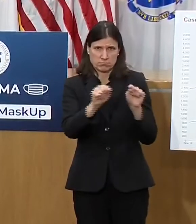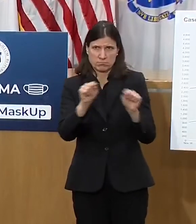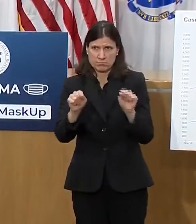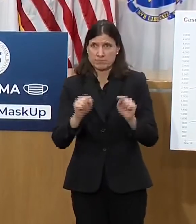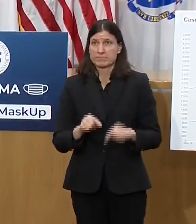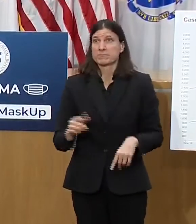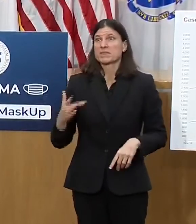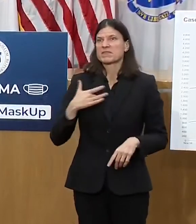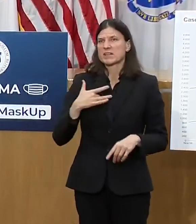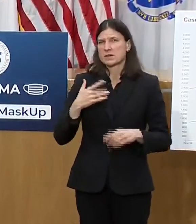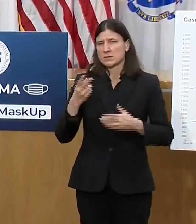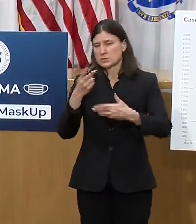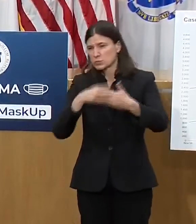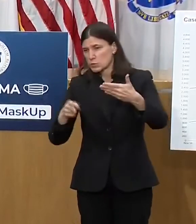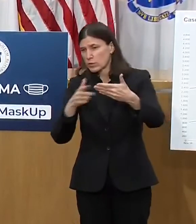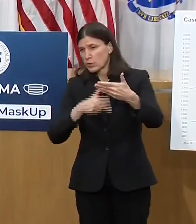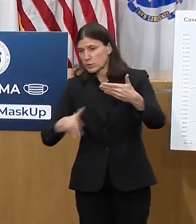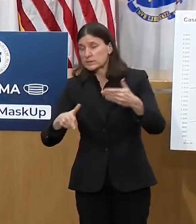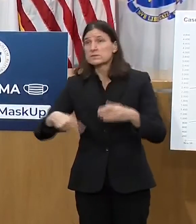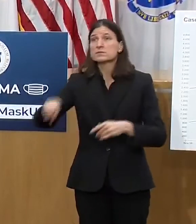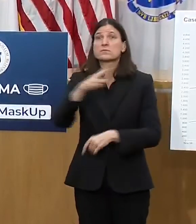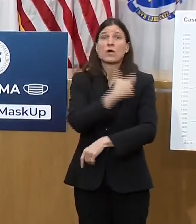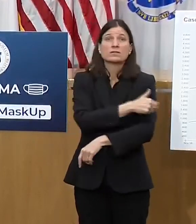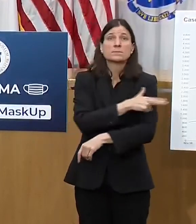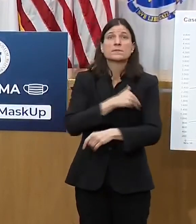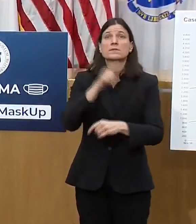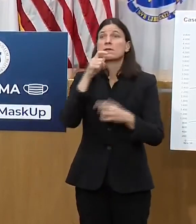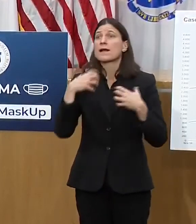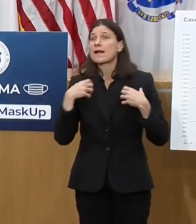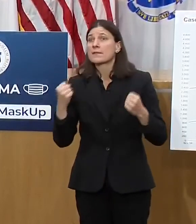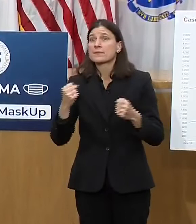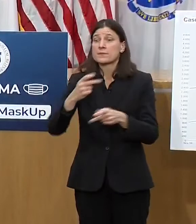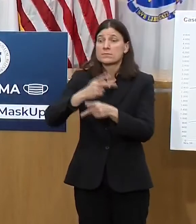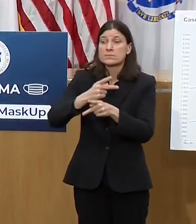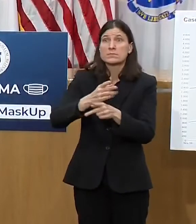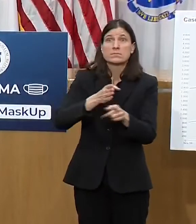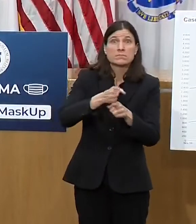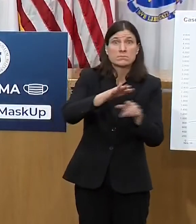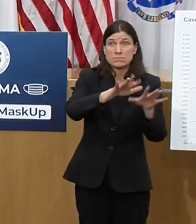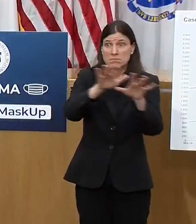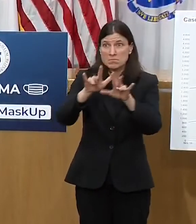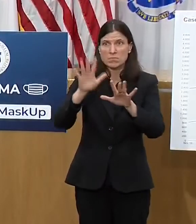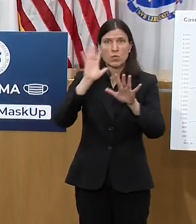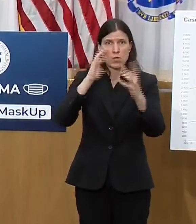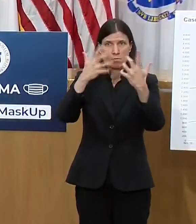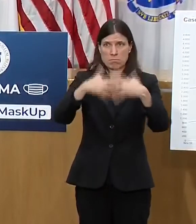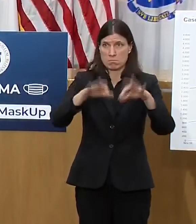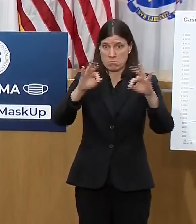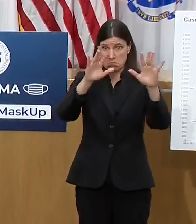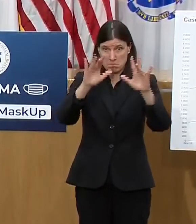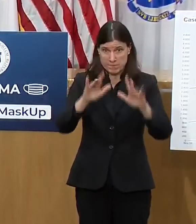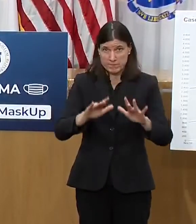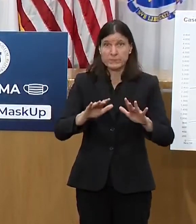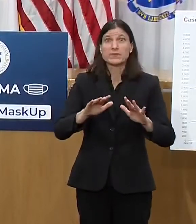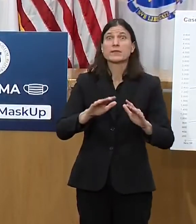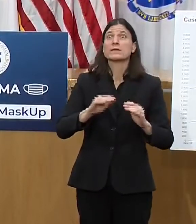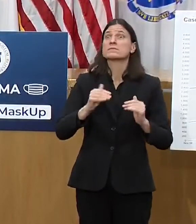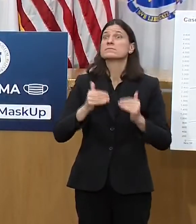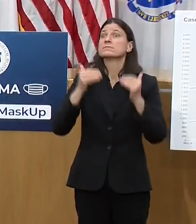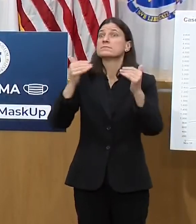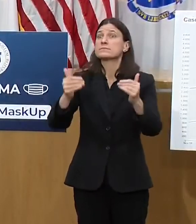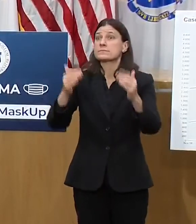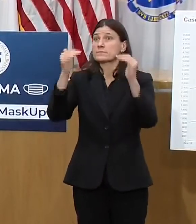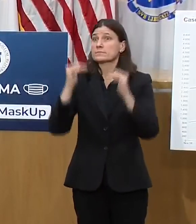Vaccinations will start for long-term care families, rest homes, and assisted living facilities for both residents and